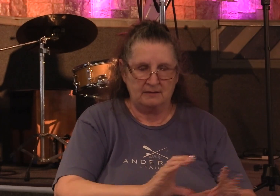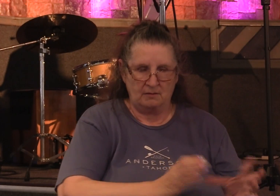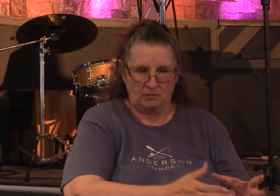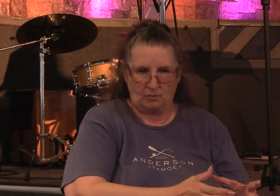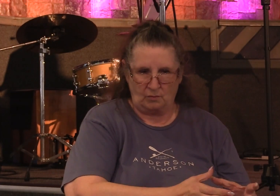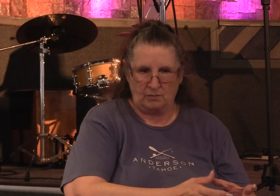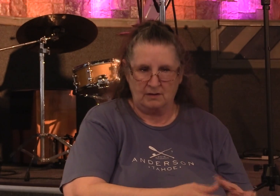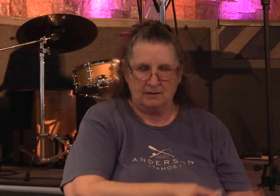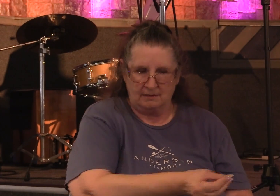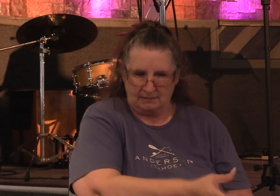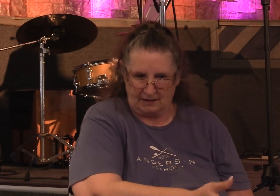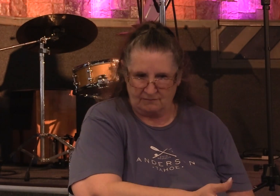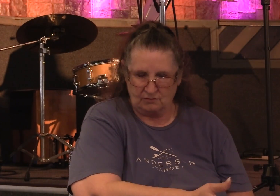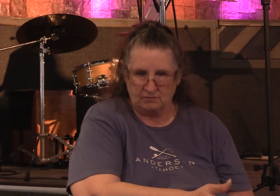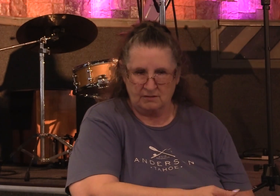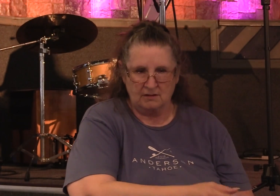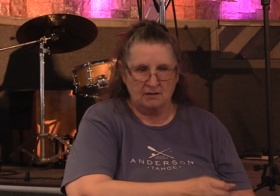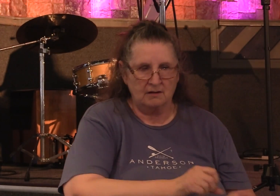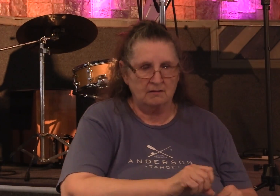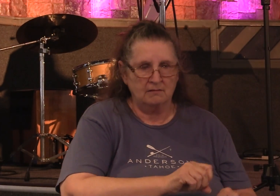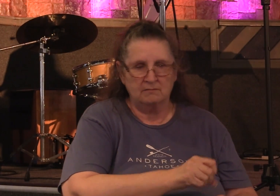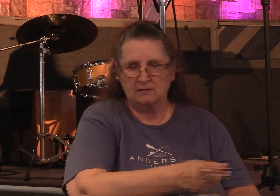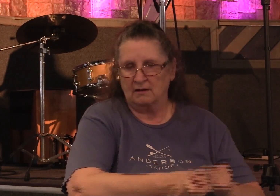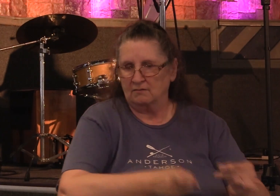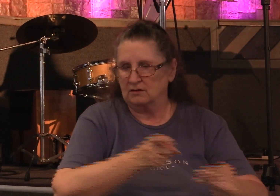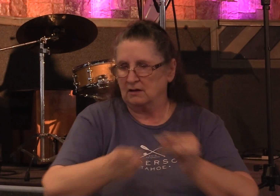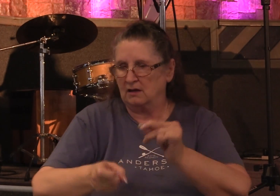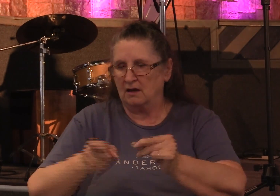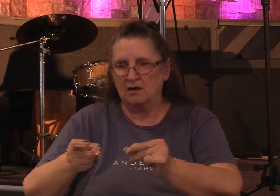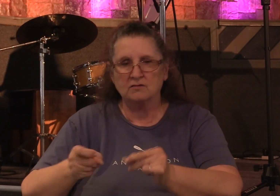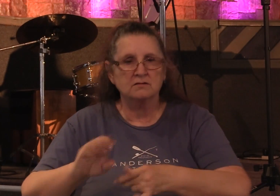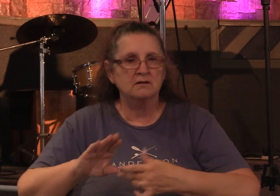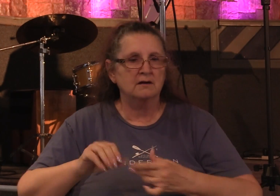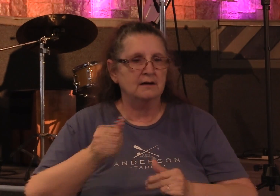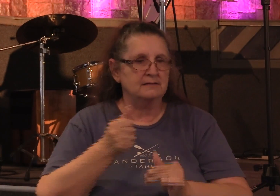feet. And they distributed to each as anyone had need.